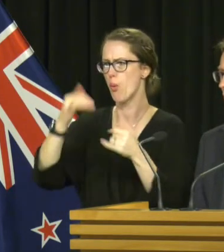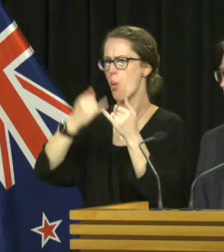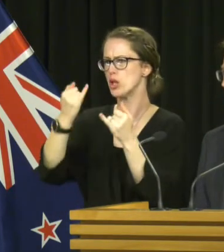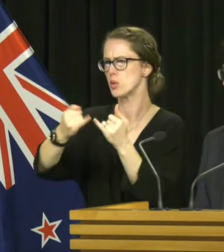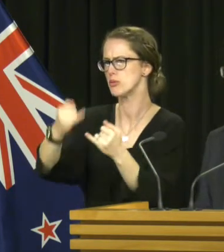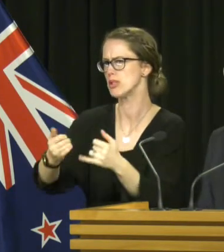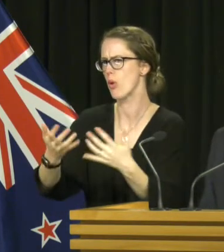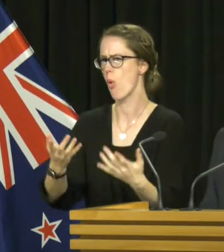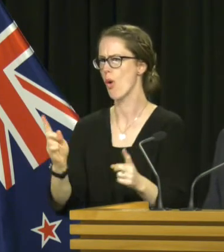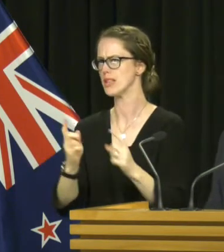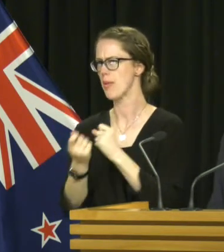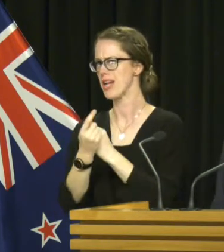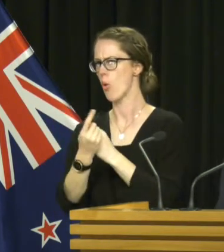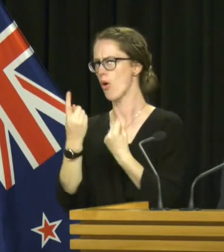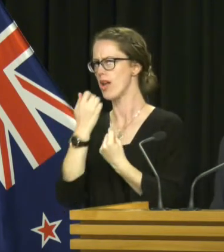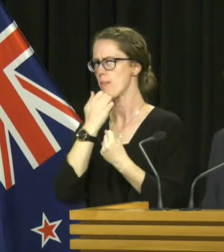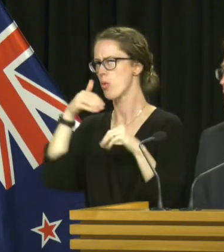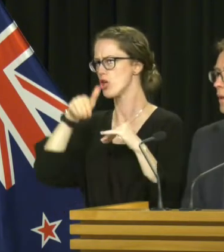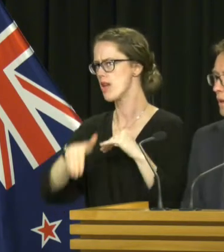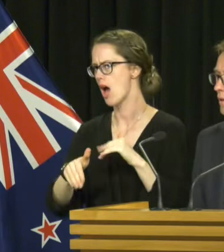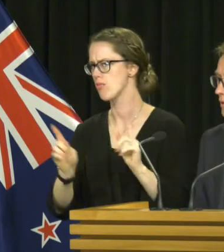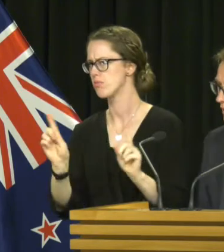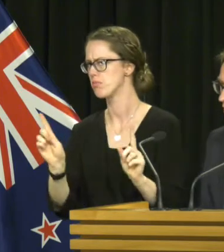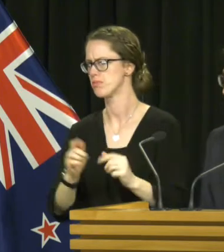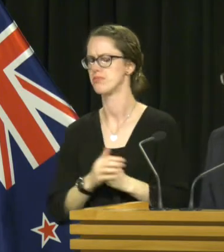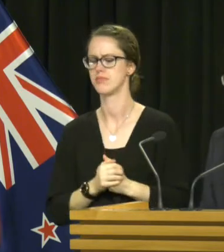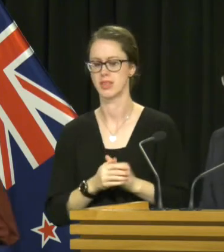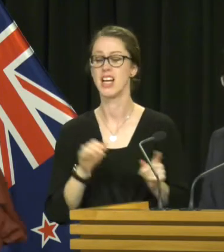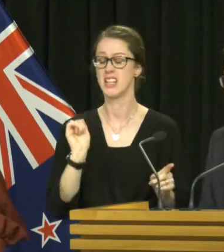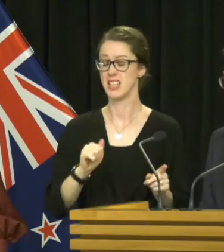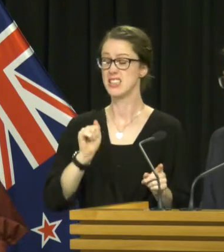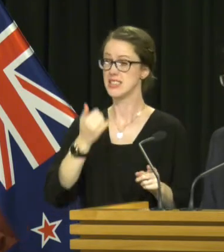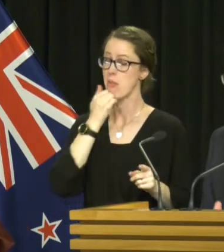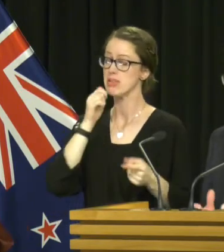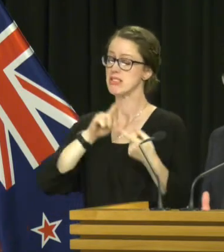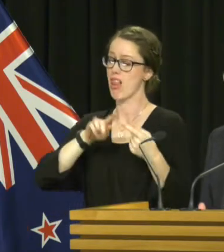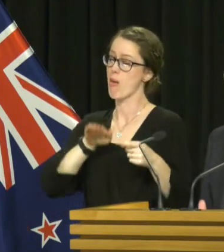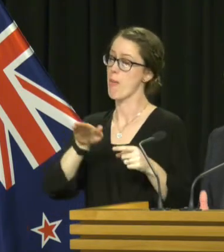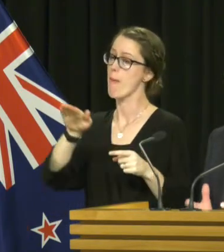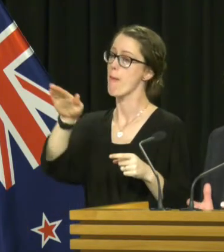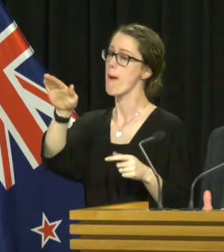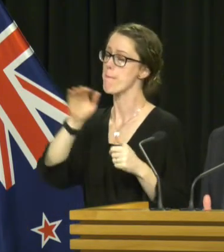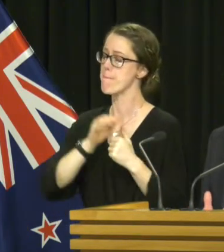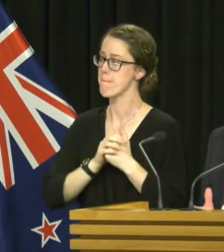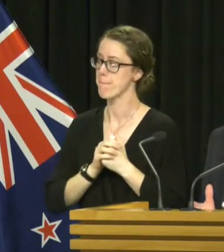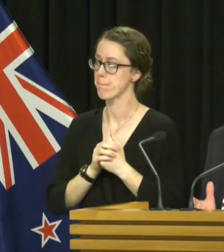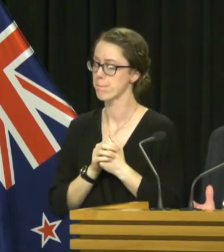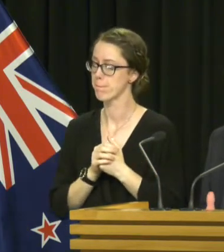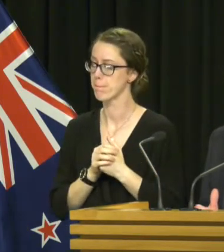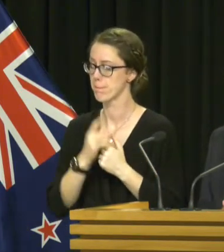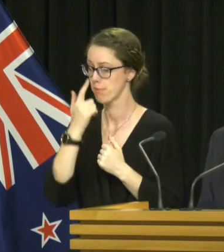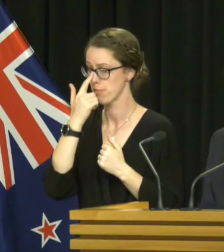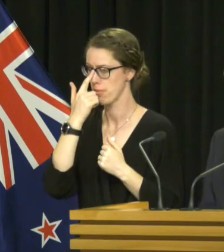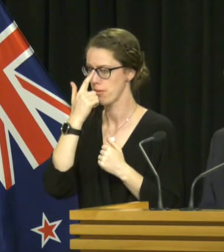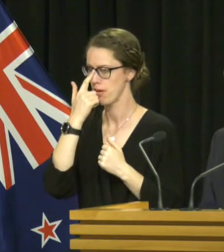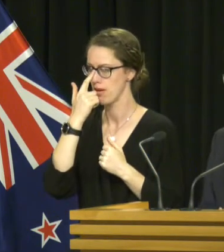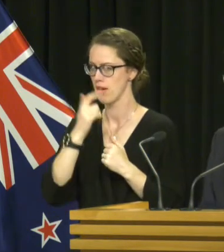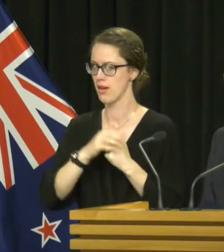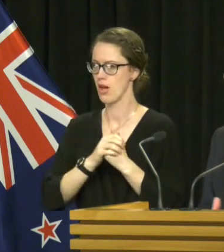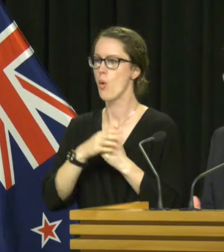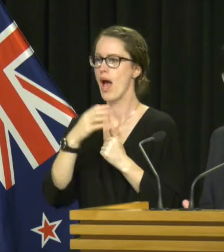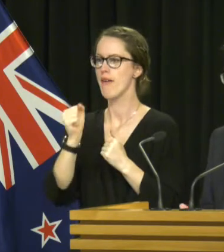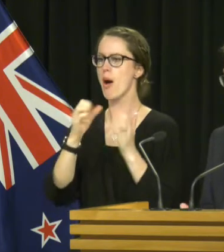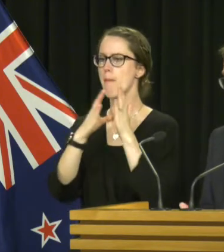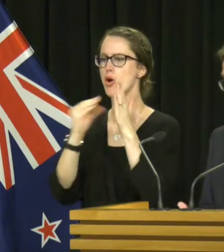the growth of the number of cases? Yes, it is still trending up. We do have an epidemic curve